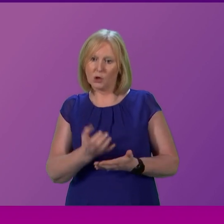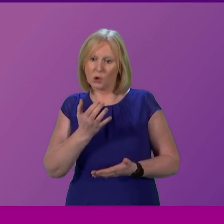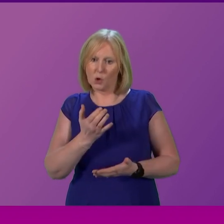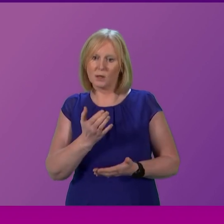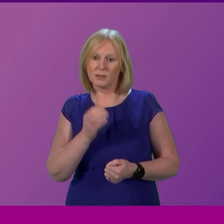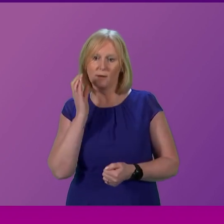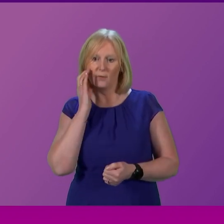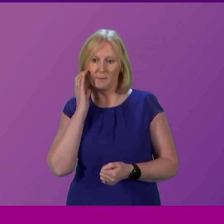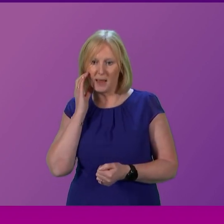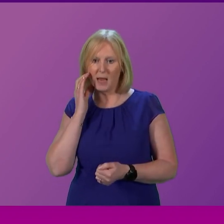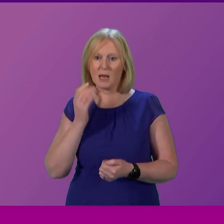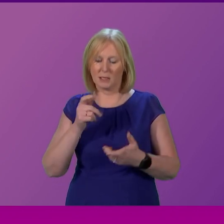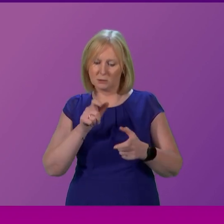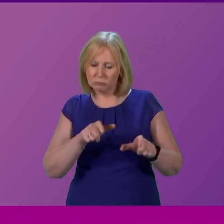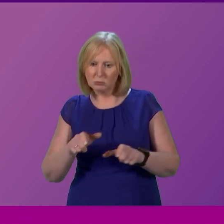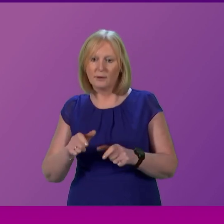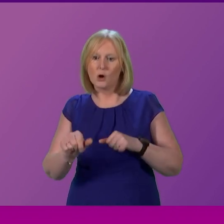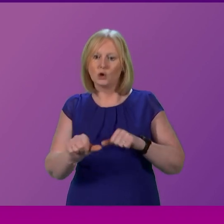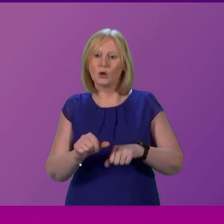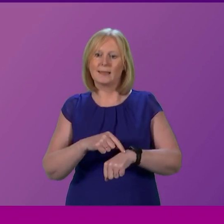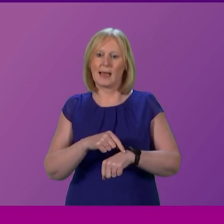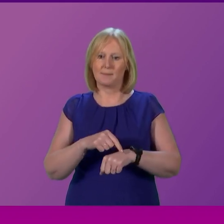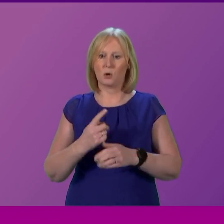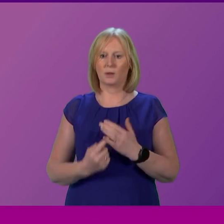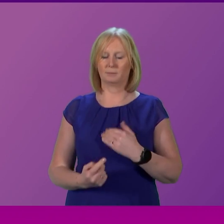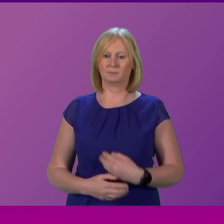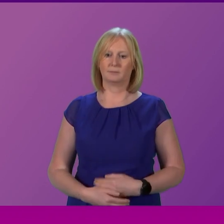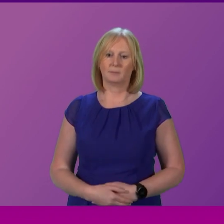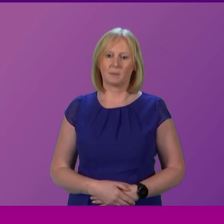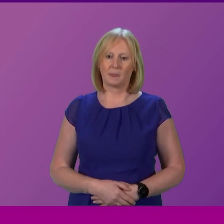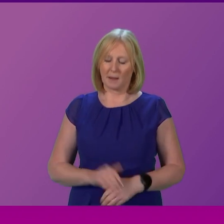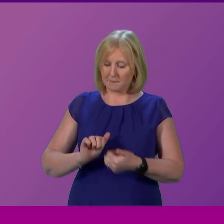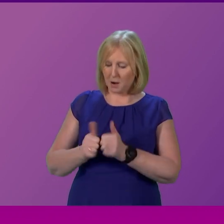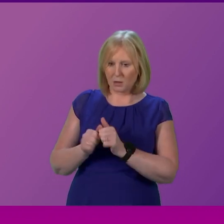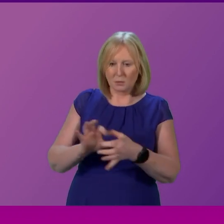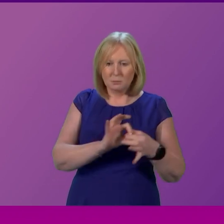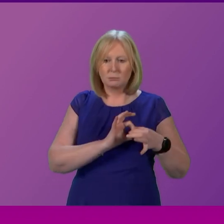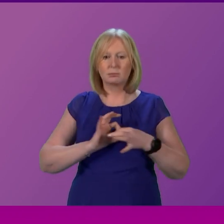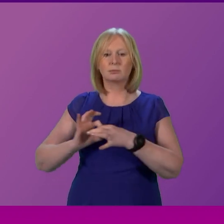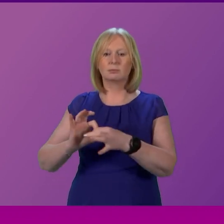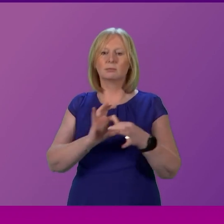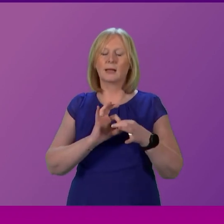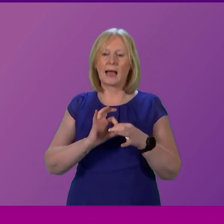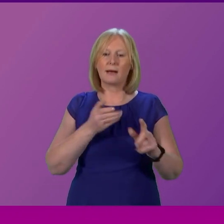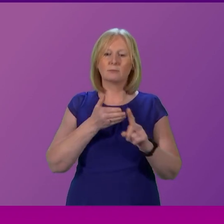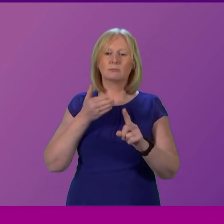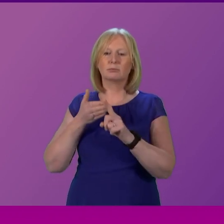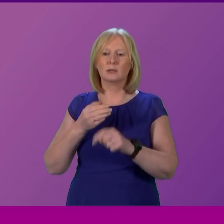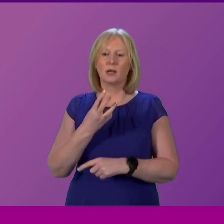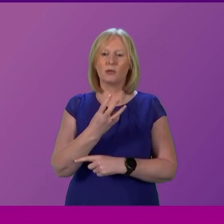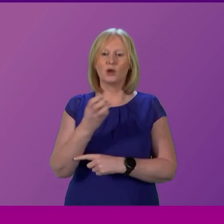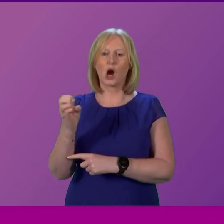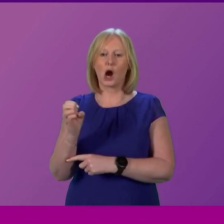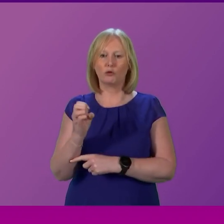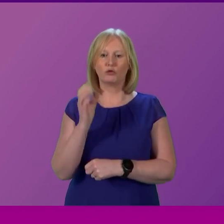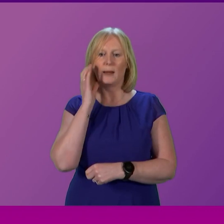beds for a short period of time. With partners working collaboratively, we have managed to identify around 300 interim